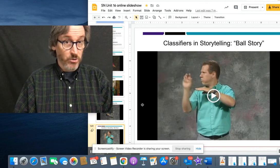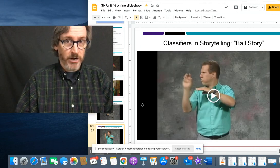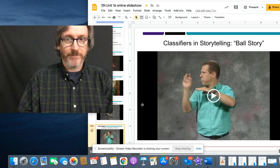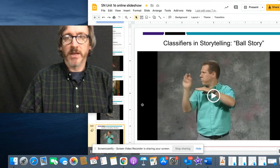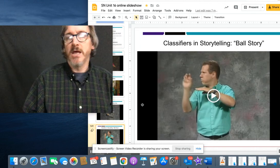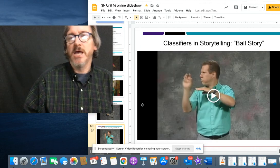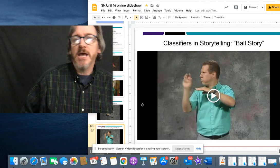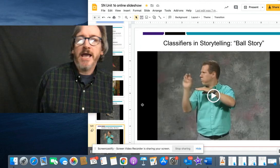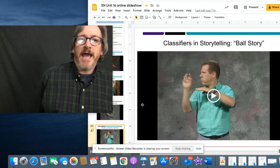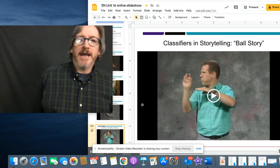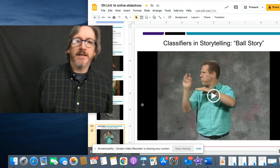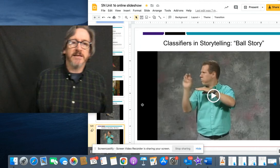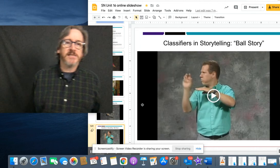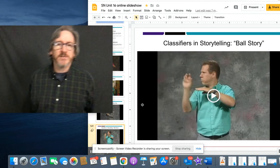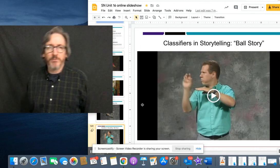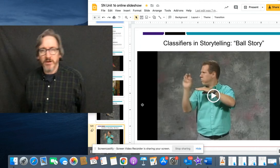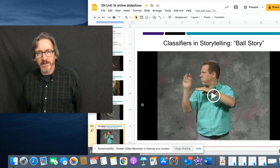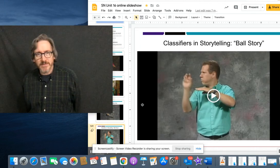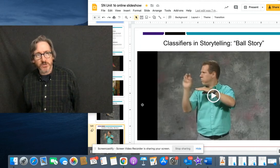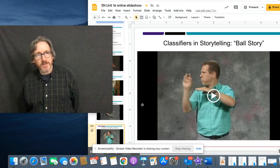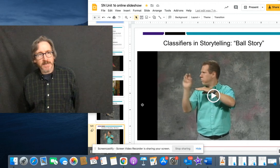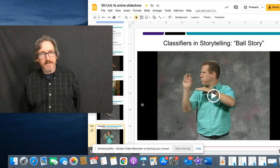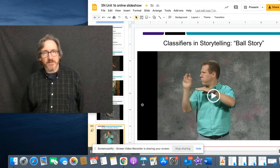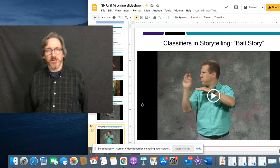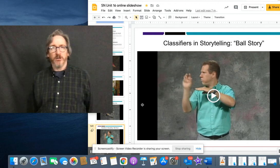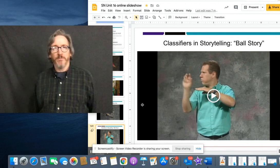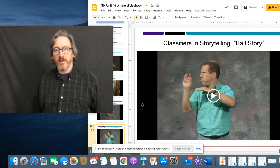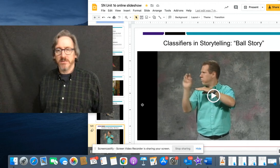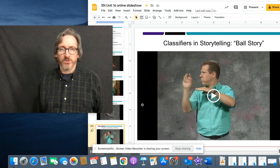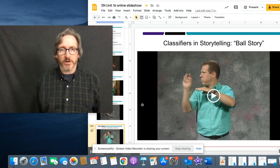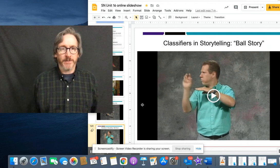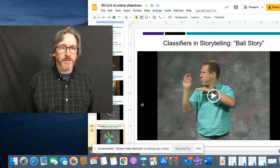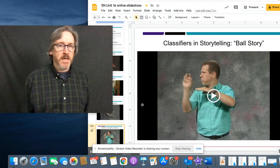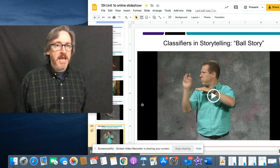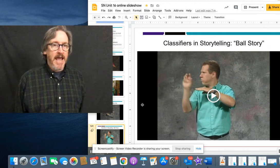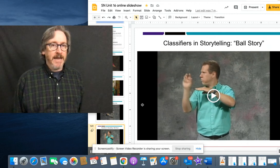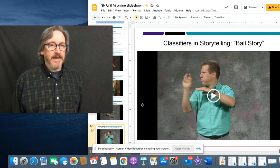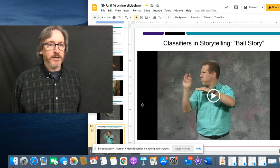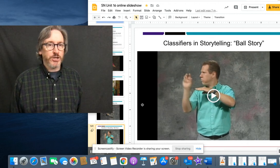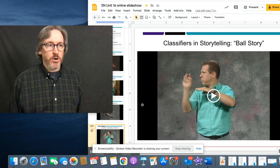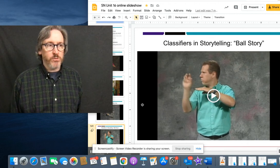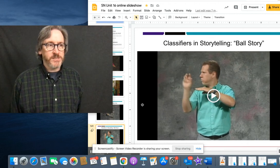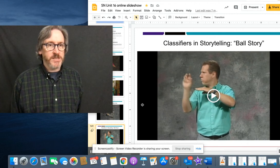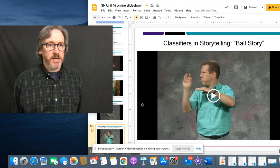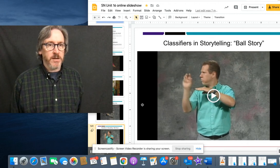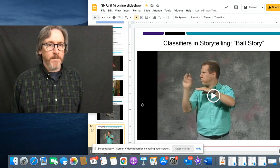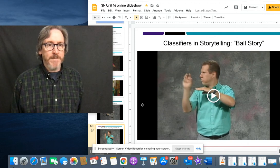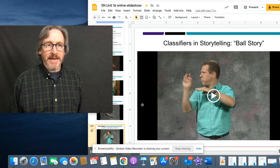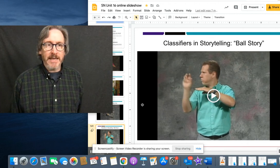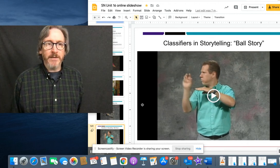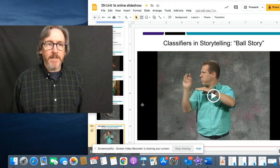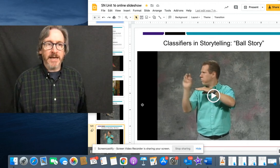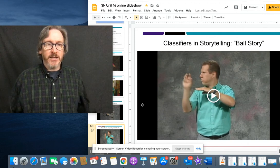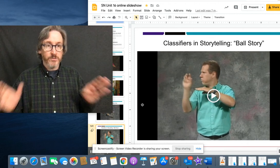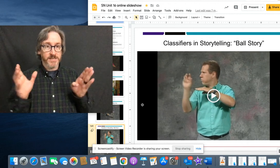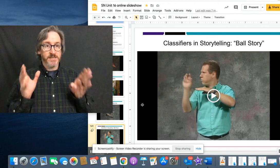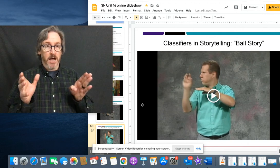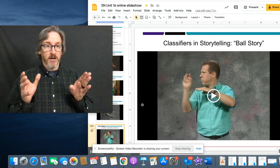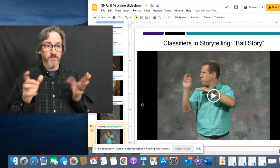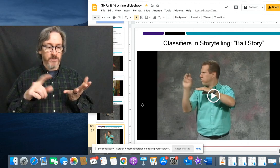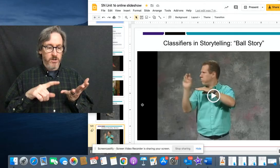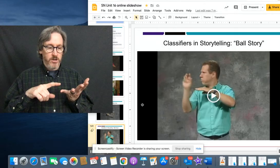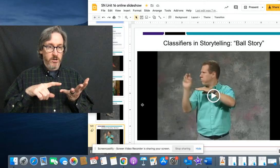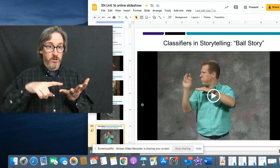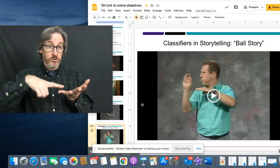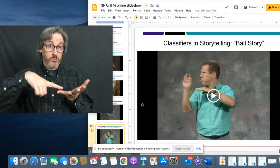story. And this is a pretty famous story that he tells called Ball Story. And it shows the many, many uses